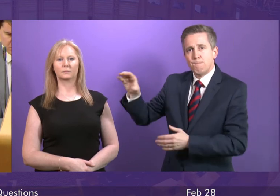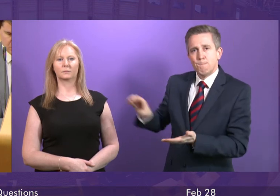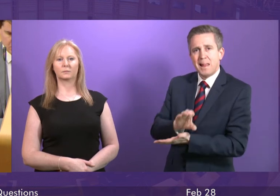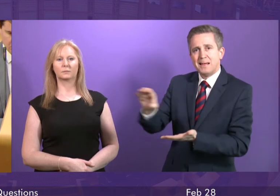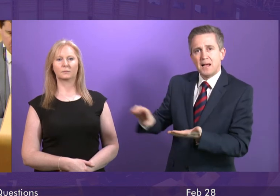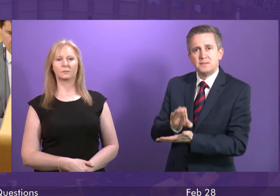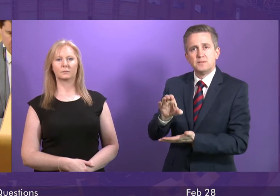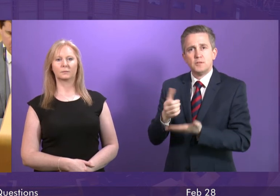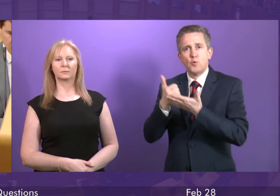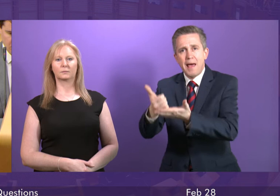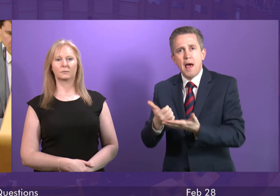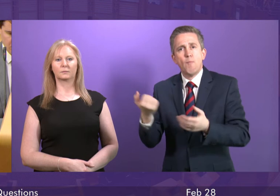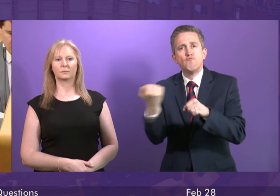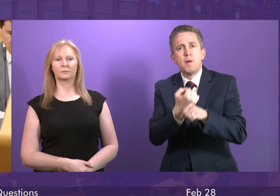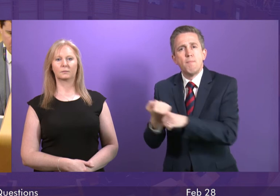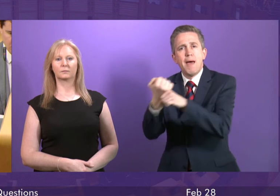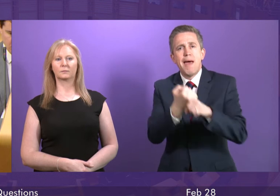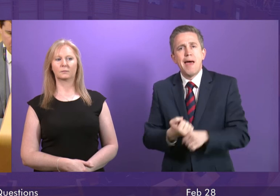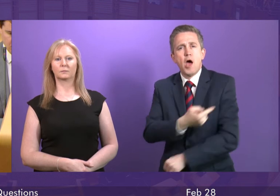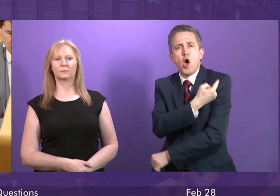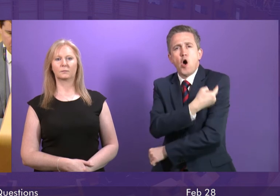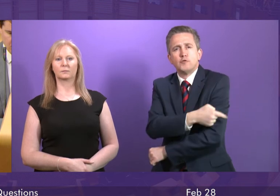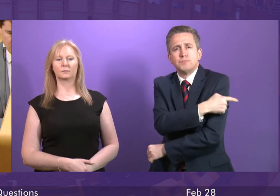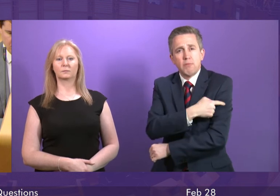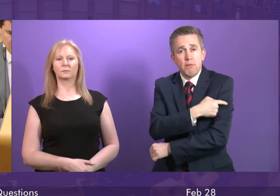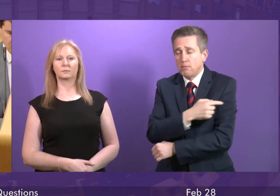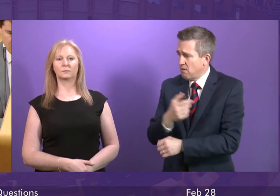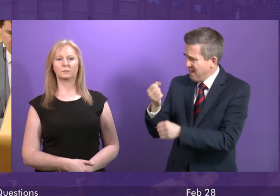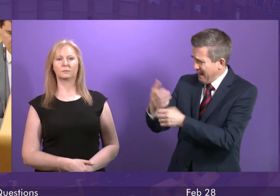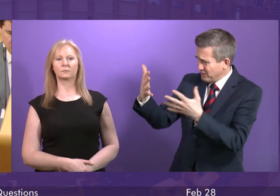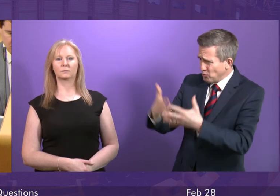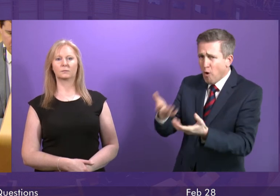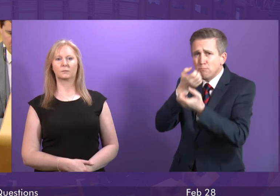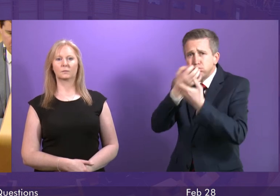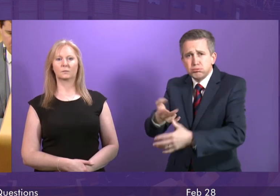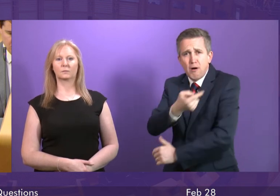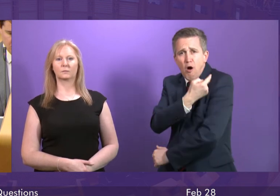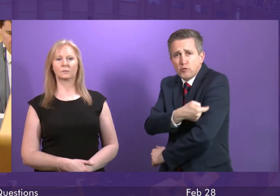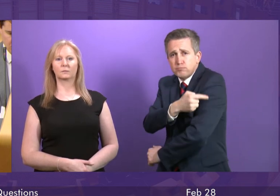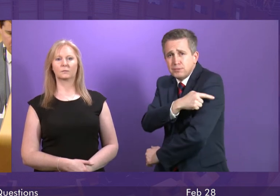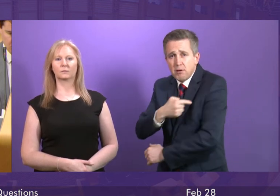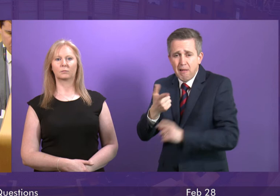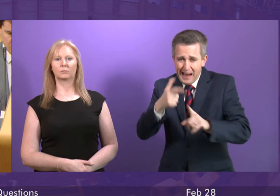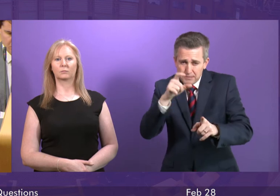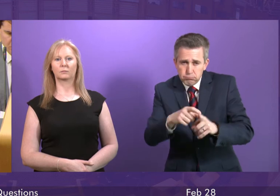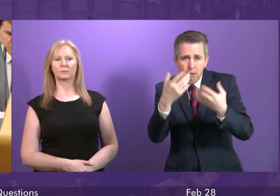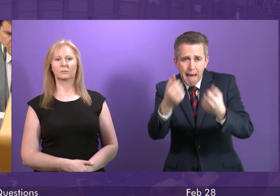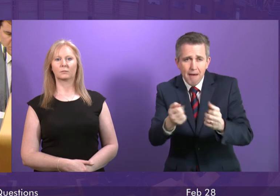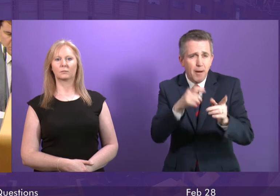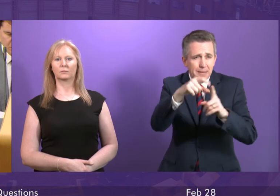repairs to our hospitals. Glasgow has a new hospital, Edinburgh and new facilities in Aberdeen. If the business